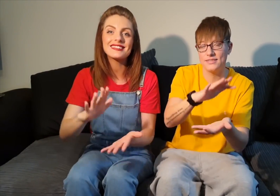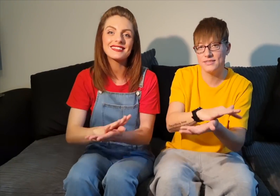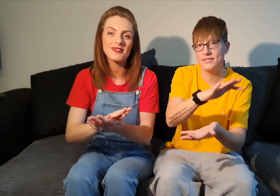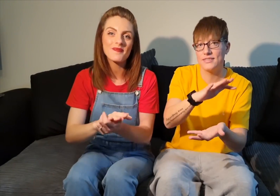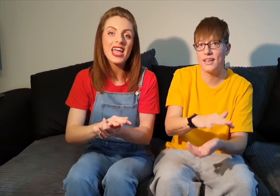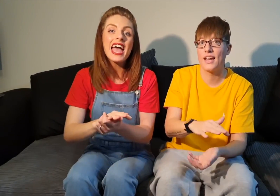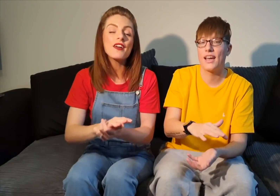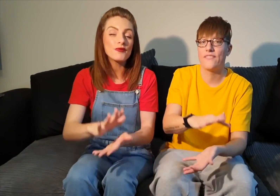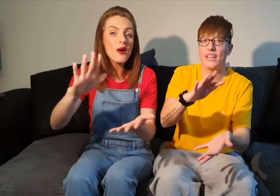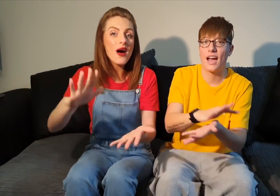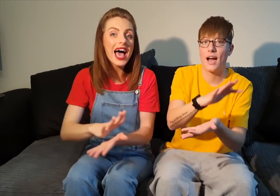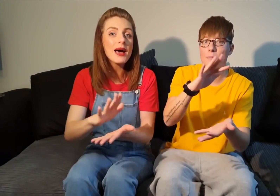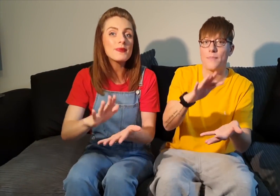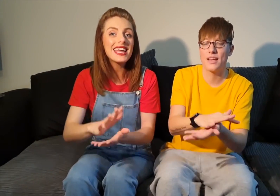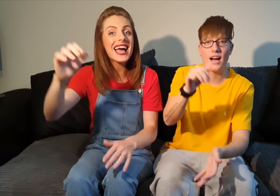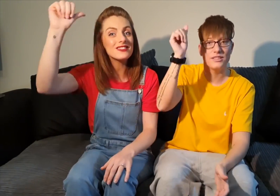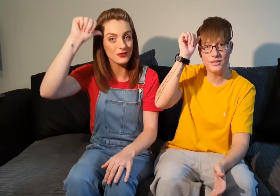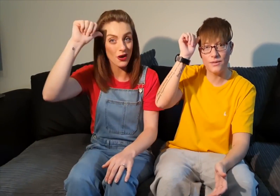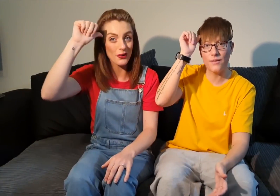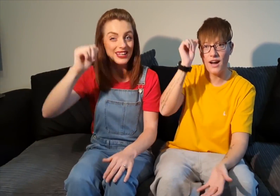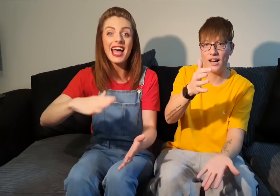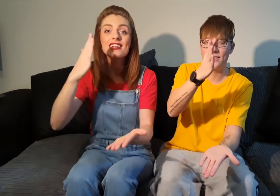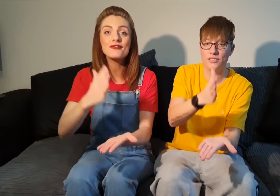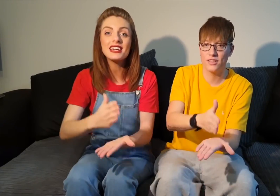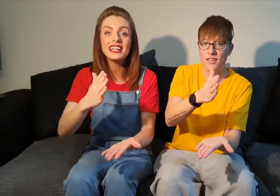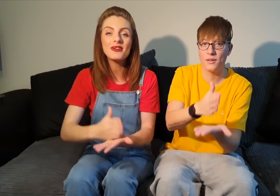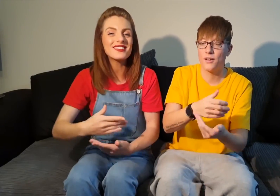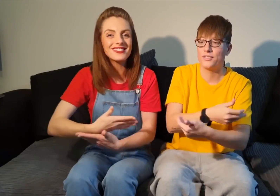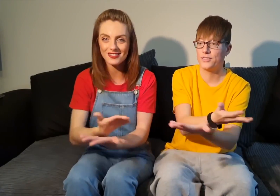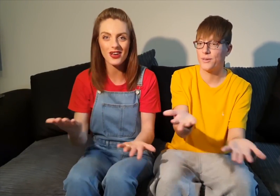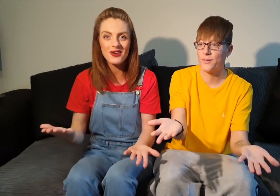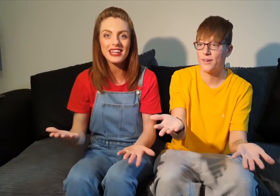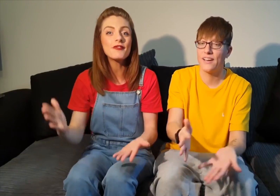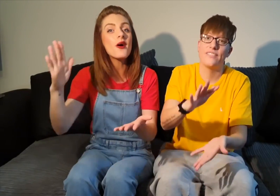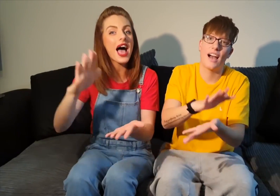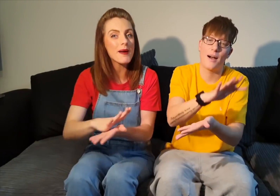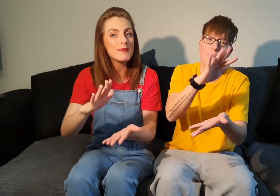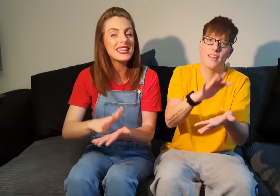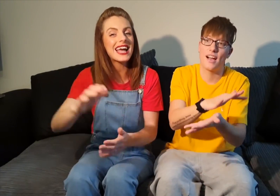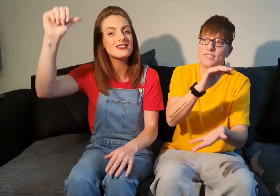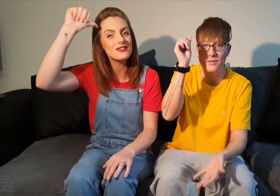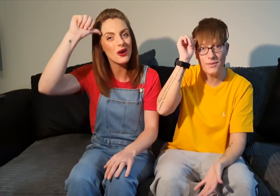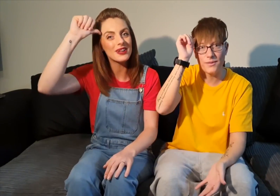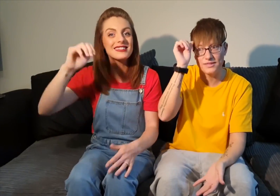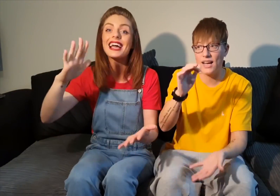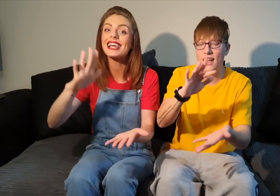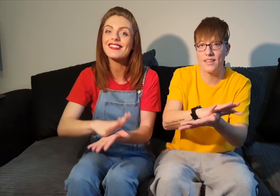if you're happy and you know it and you really want to show it if you're happy and you know it sign like